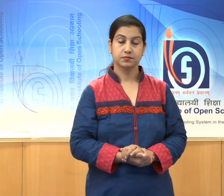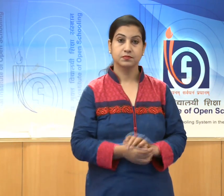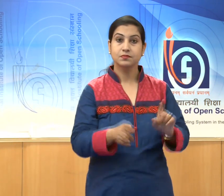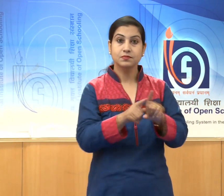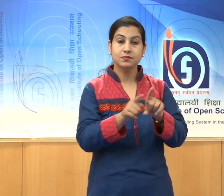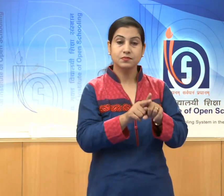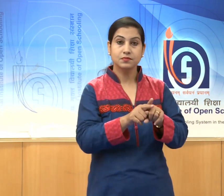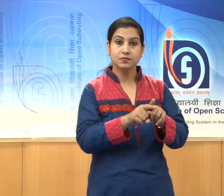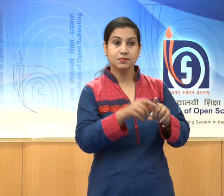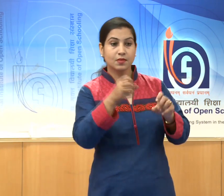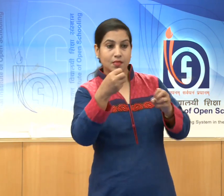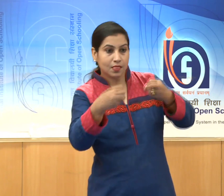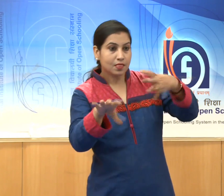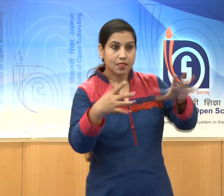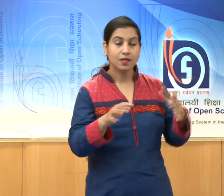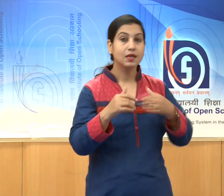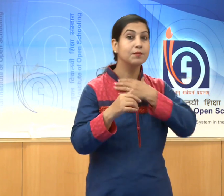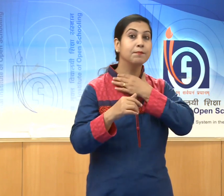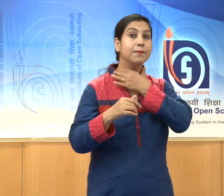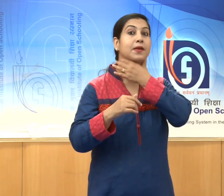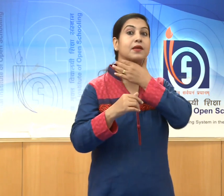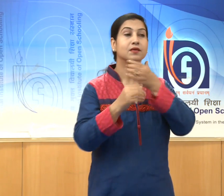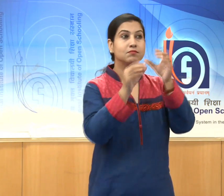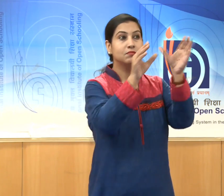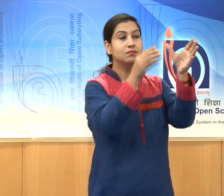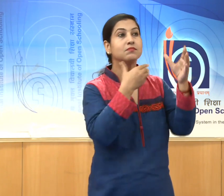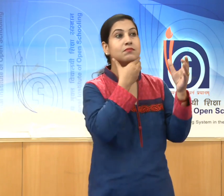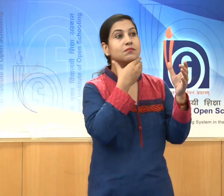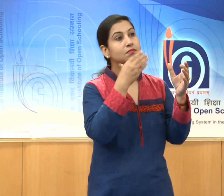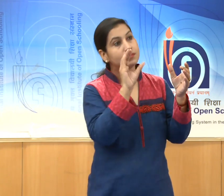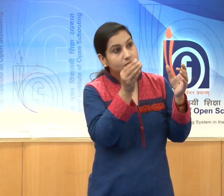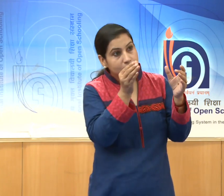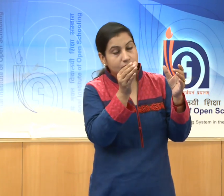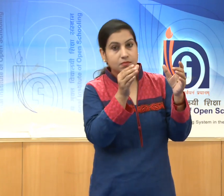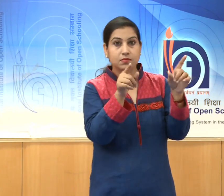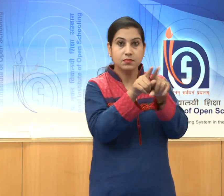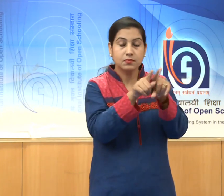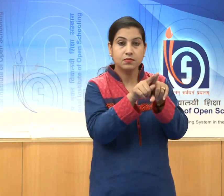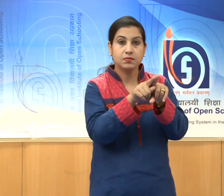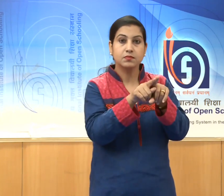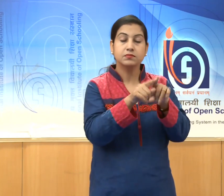subtle bending of the neck and the simplicity